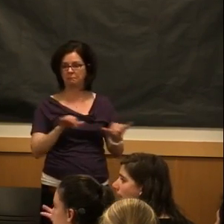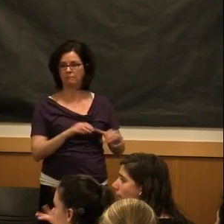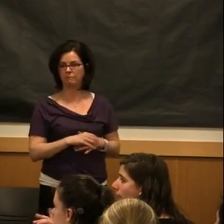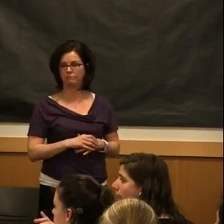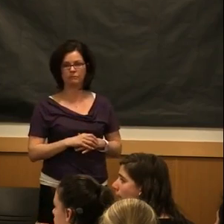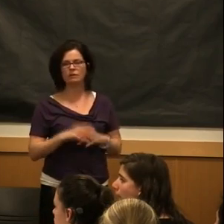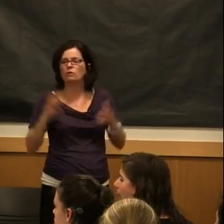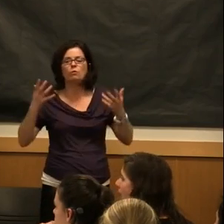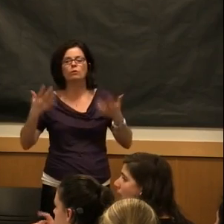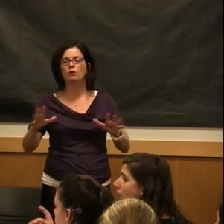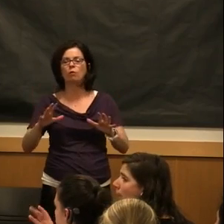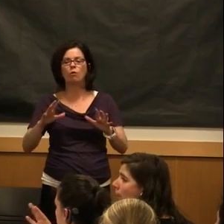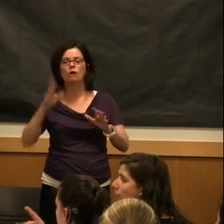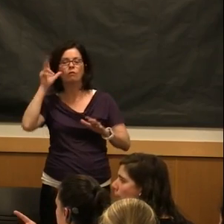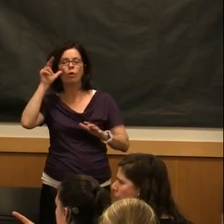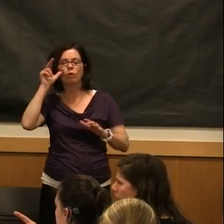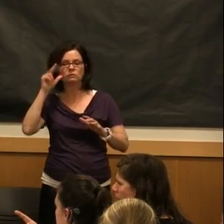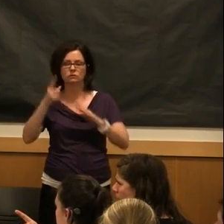We don't want the horses to drown.